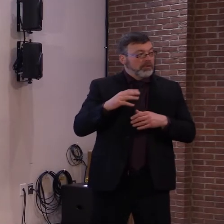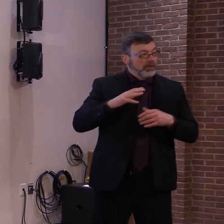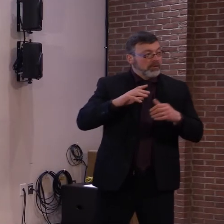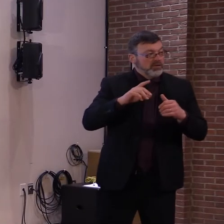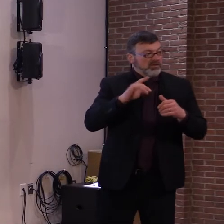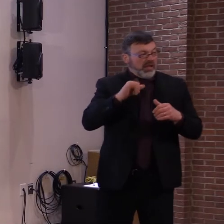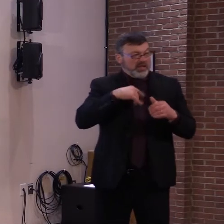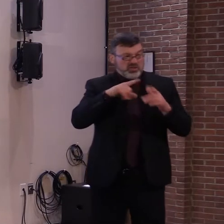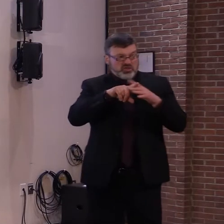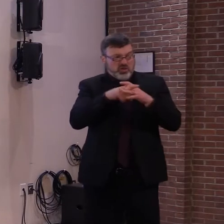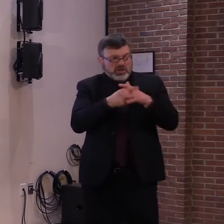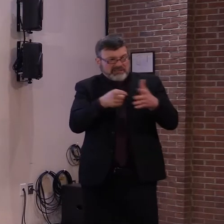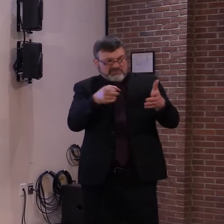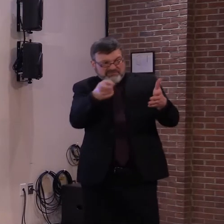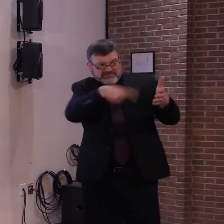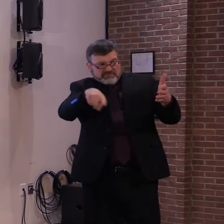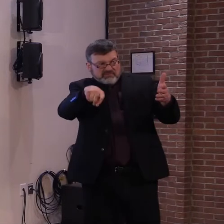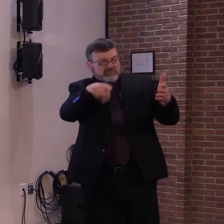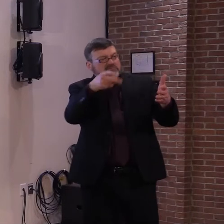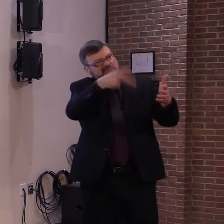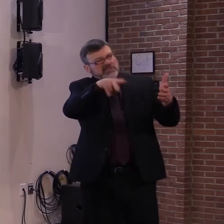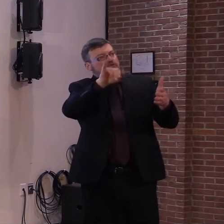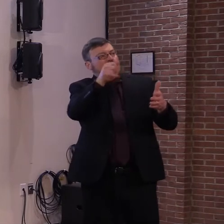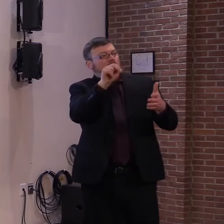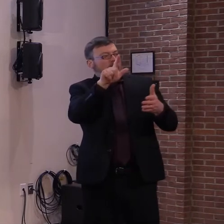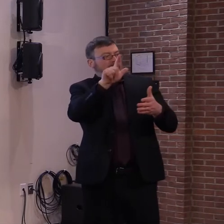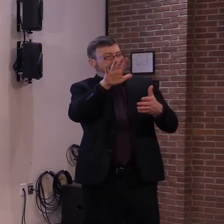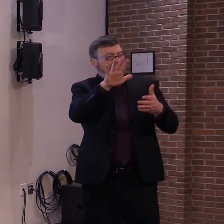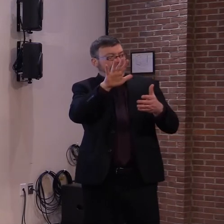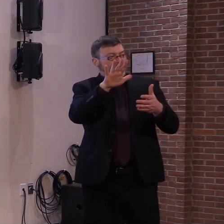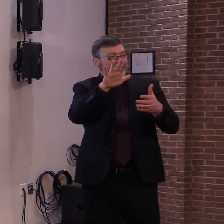aged 75 and older.